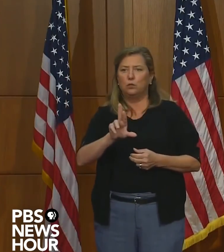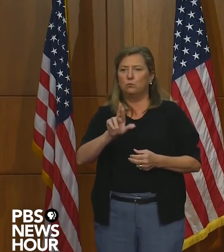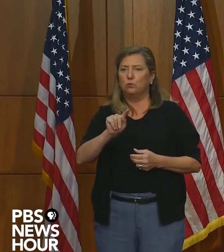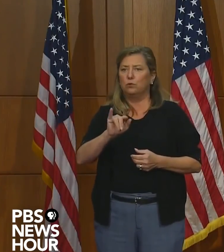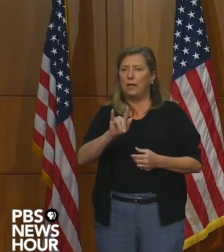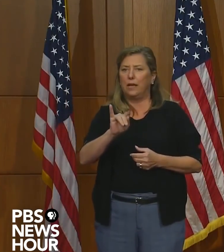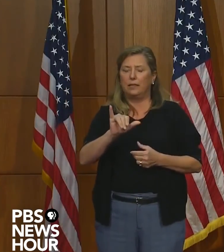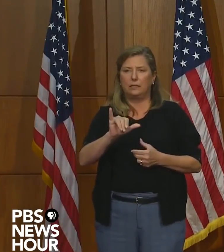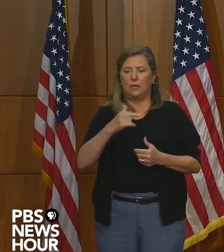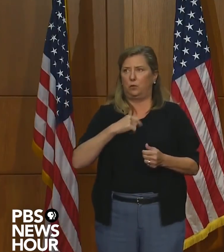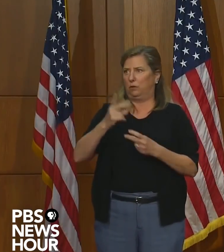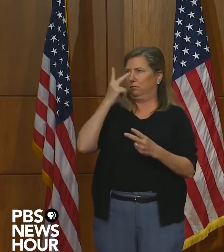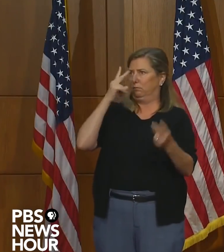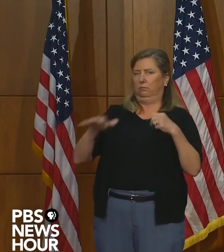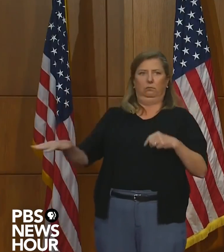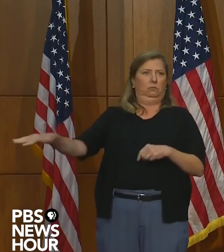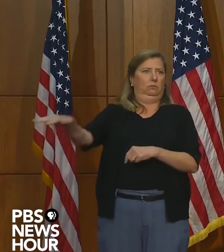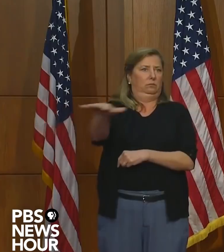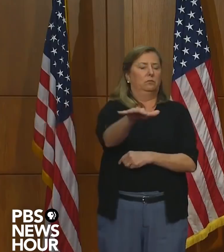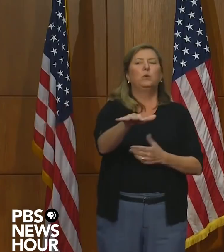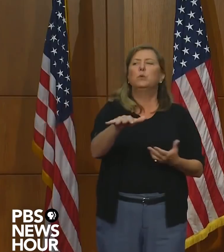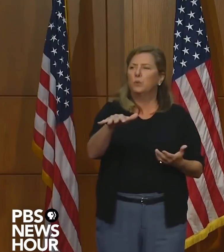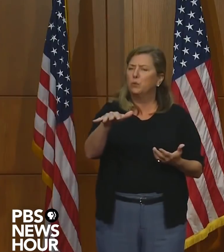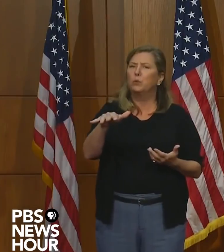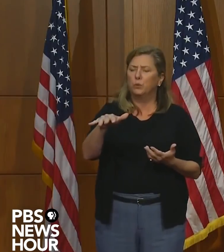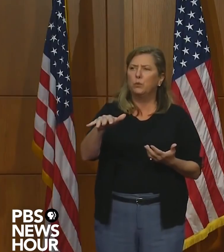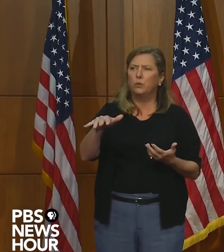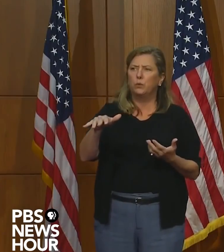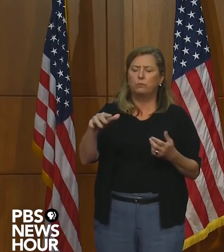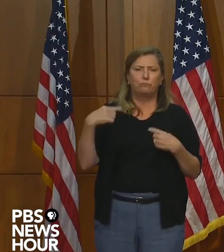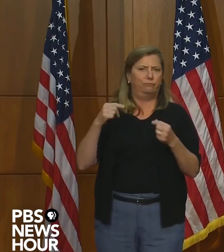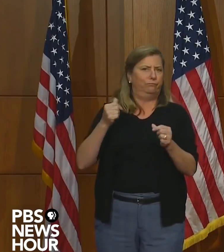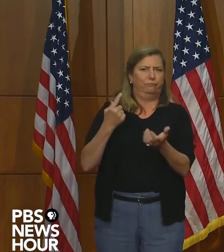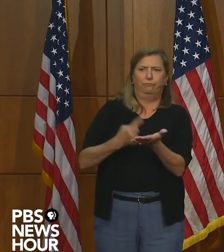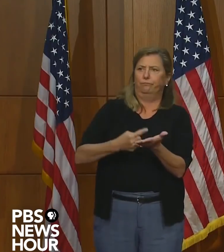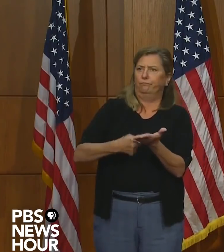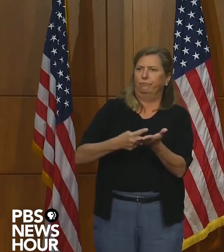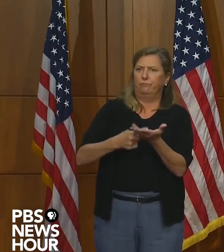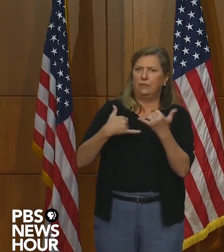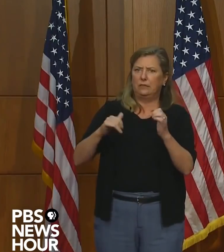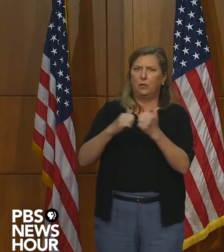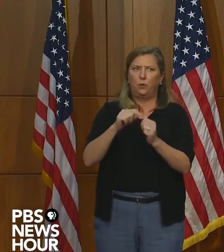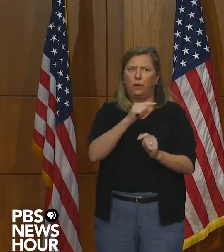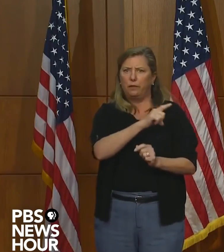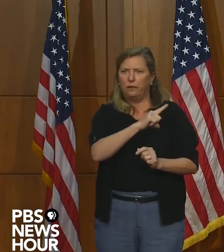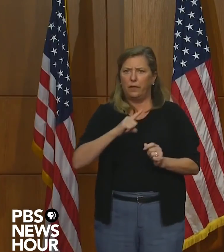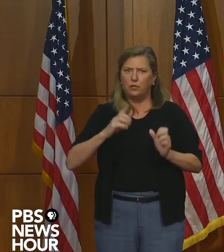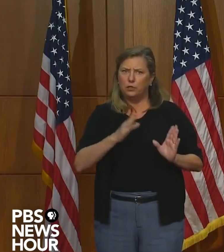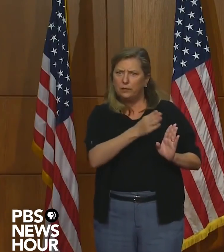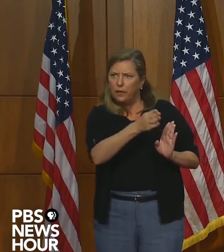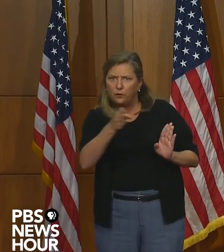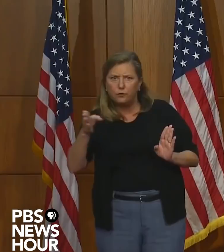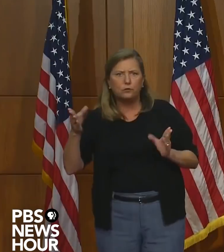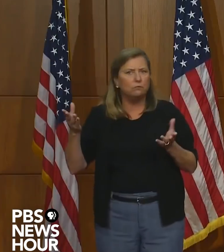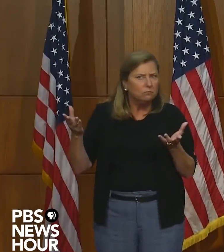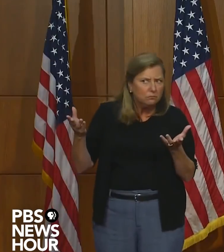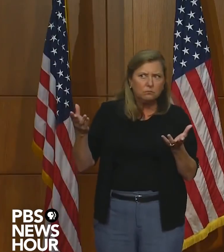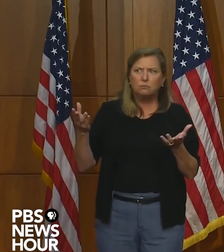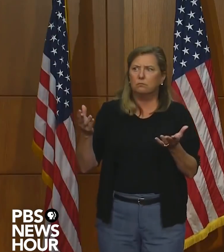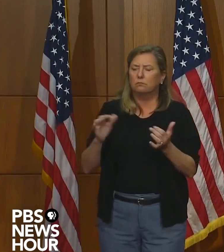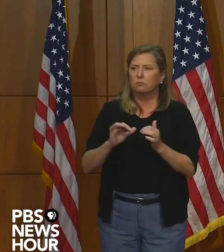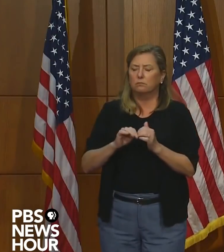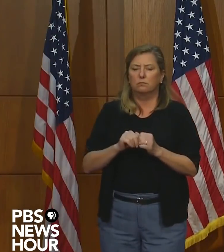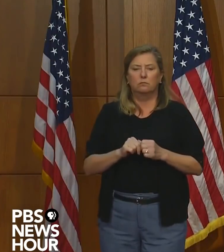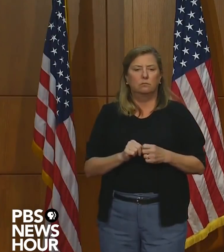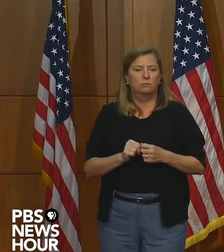that we've all been experiencing. There is ongoing discussion with legislators as to, you know, how